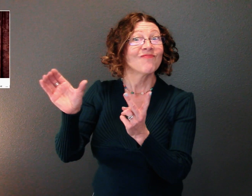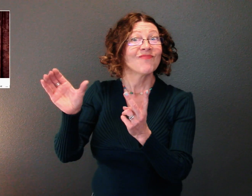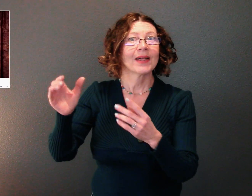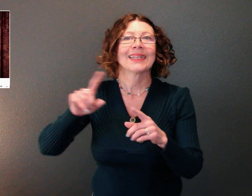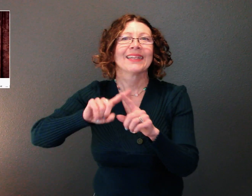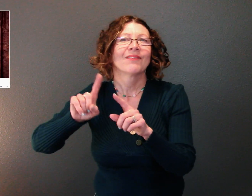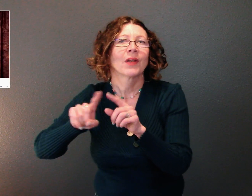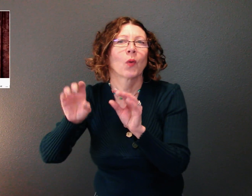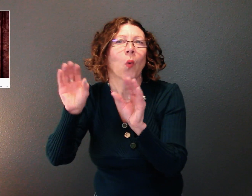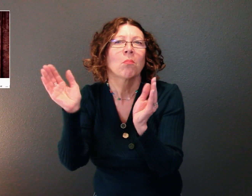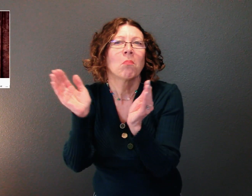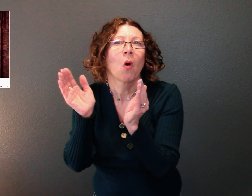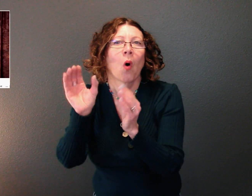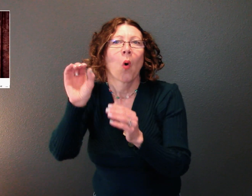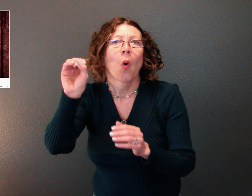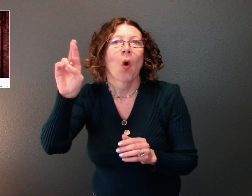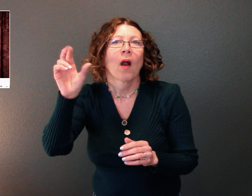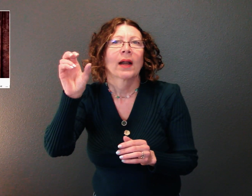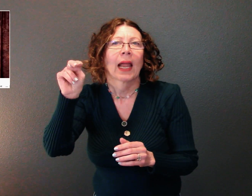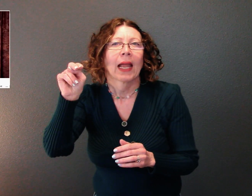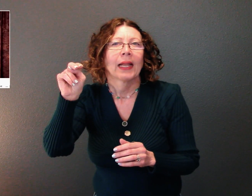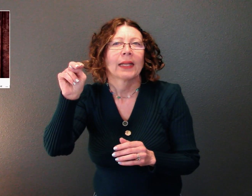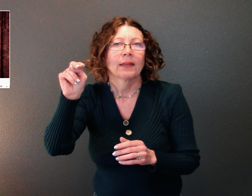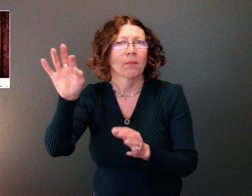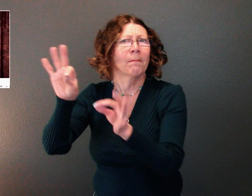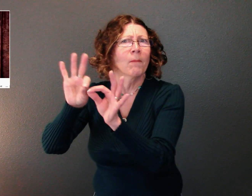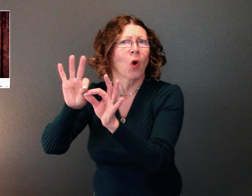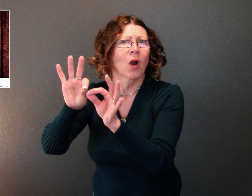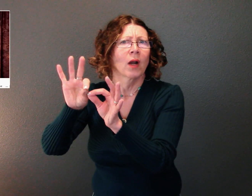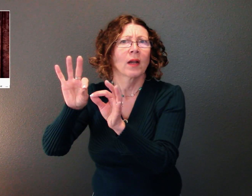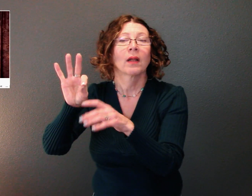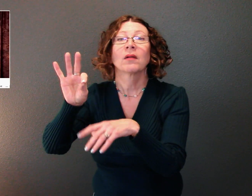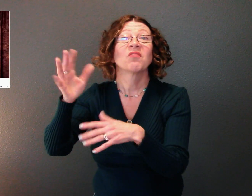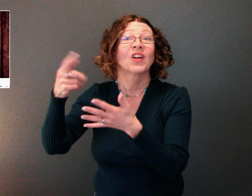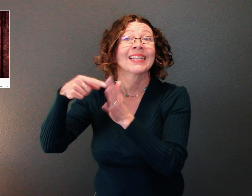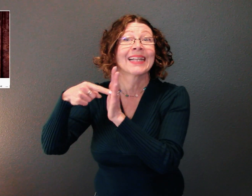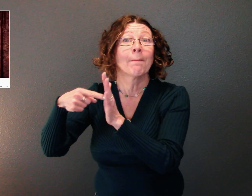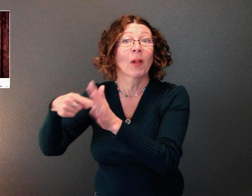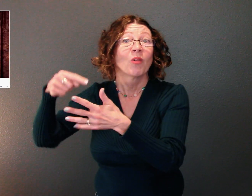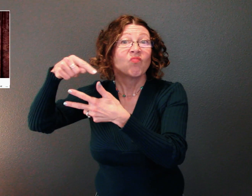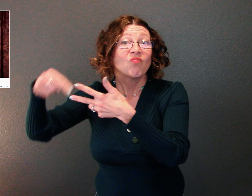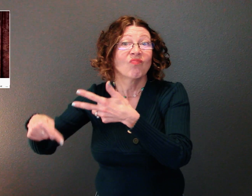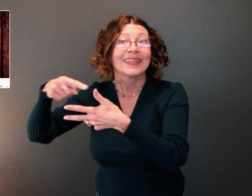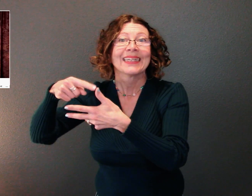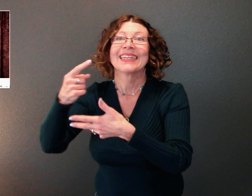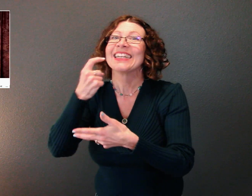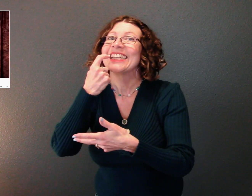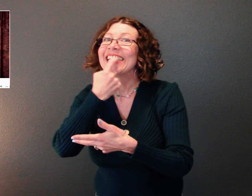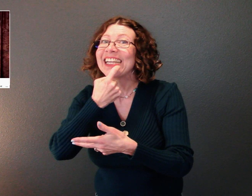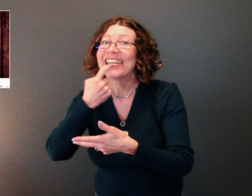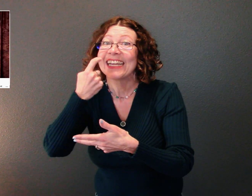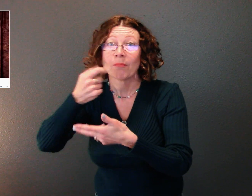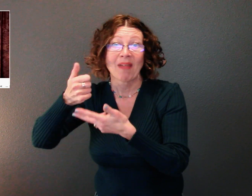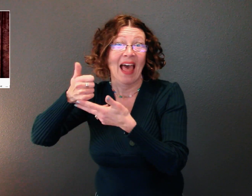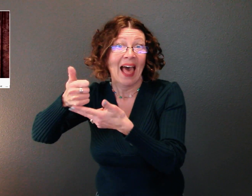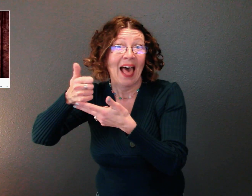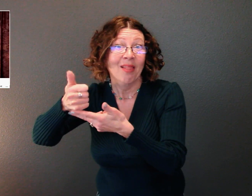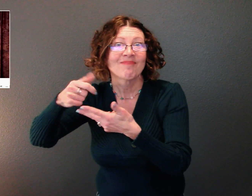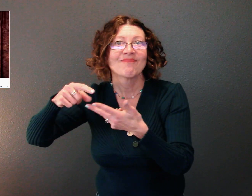These are of importance but they are not part of that big 30 foot tube. The teeth for example are considered accessory as are the